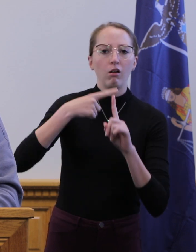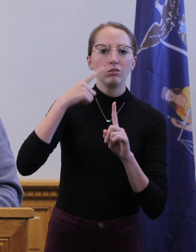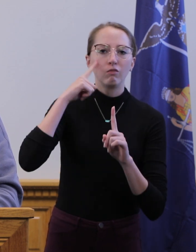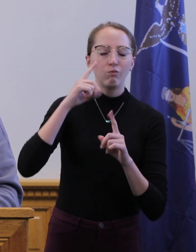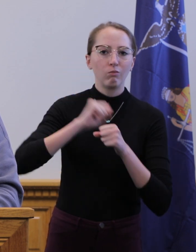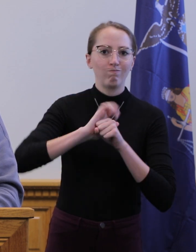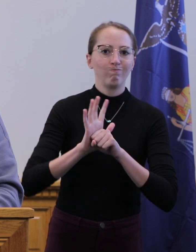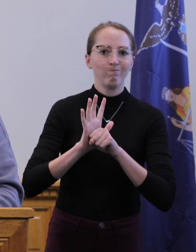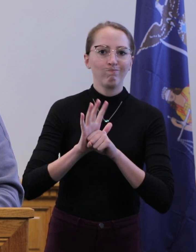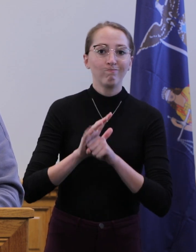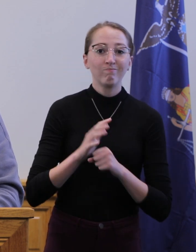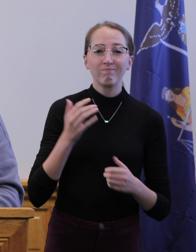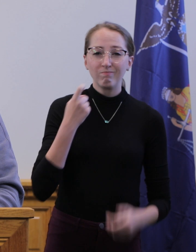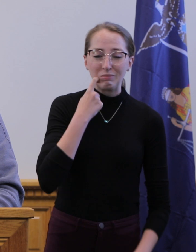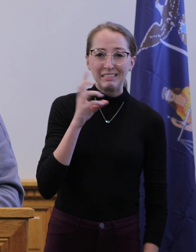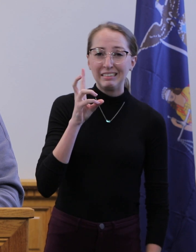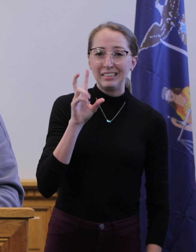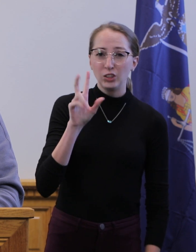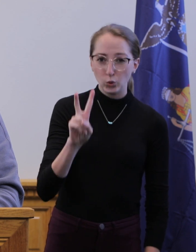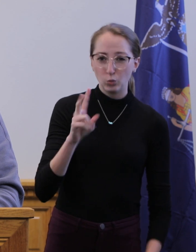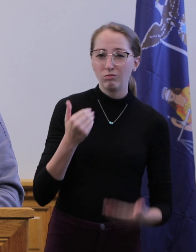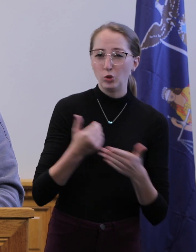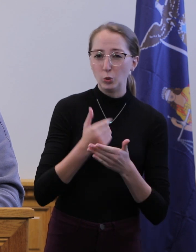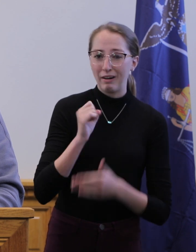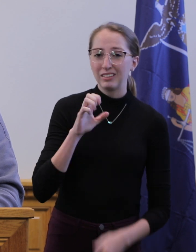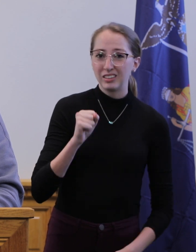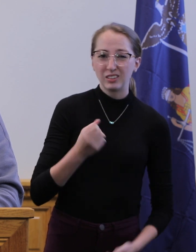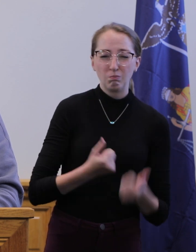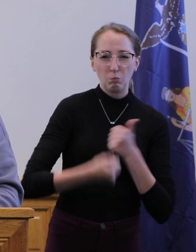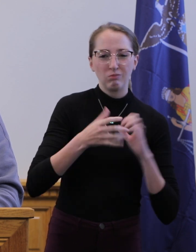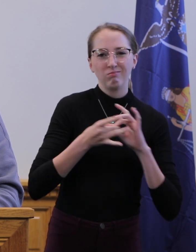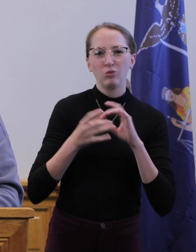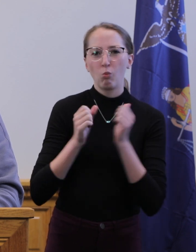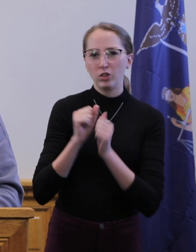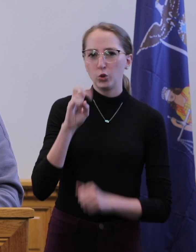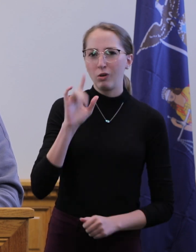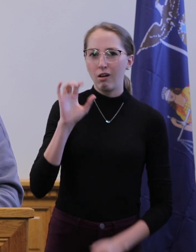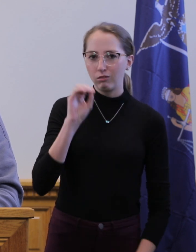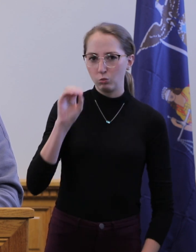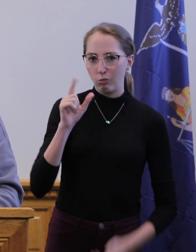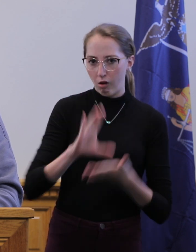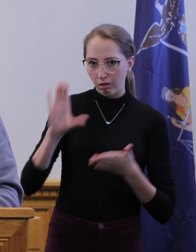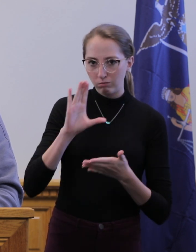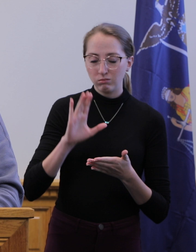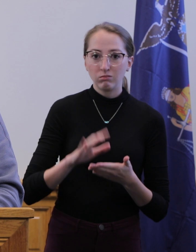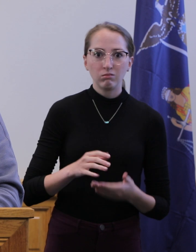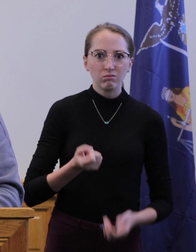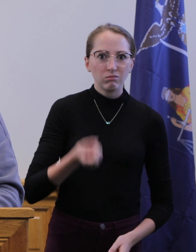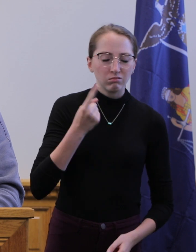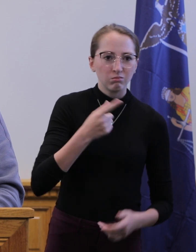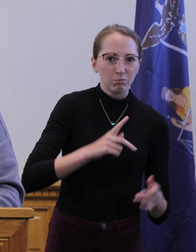cases in the county and most of them were associated with SUNY. Understandably, there has been a lot of concern around the county,